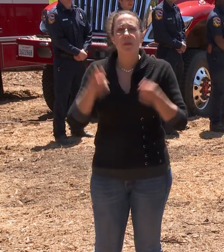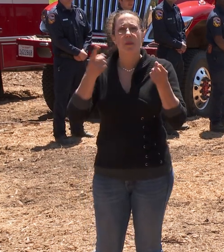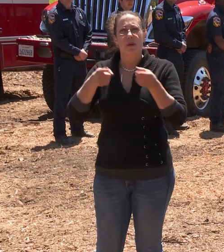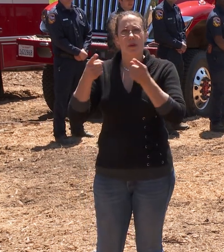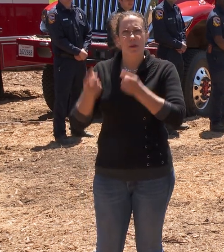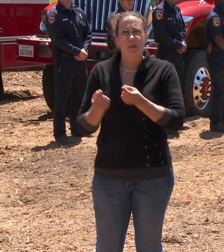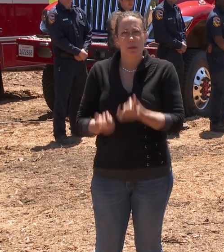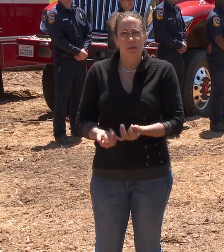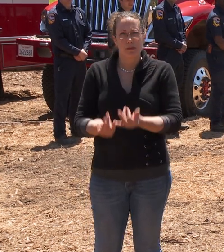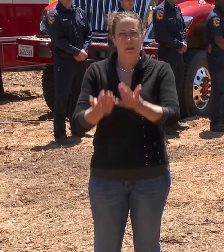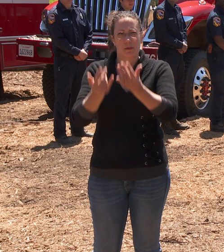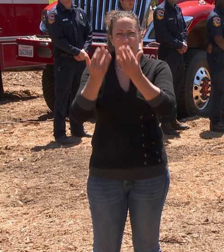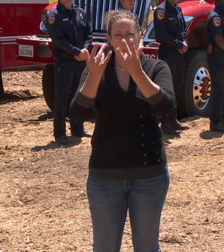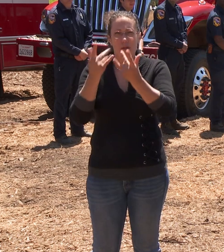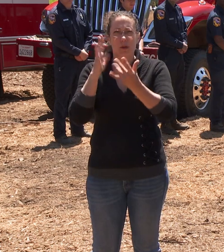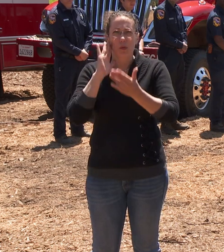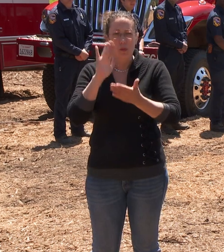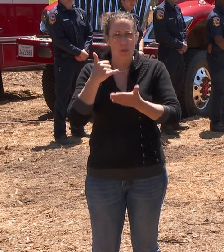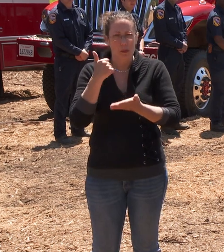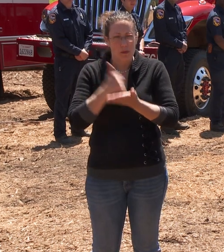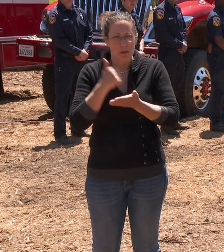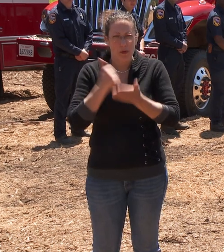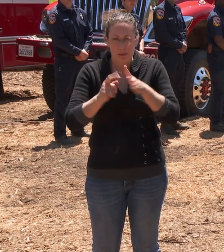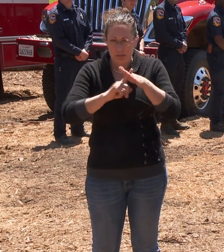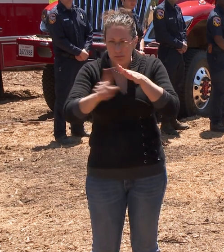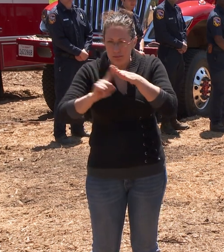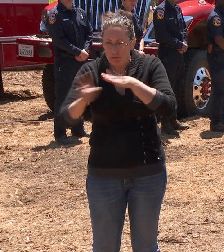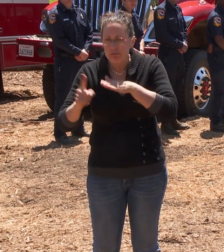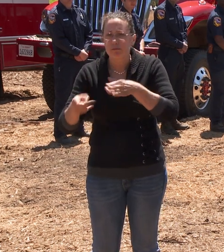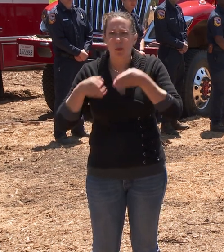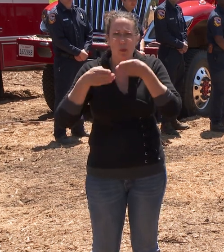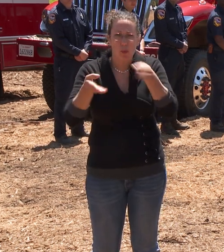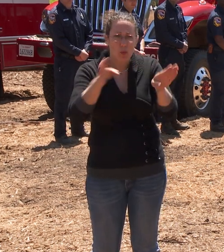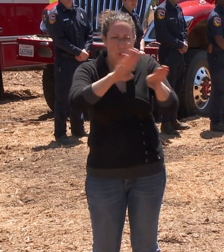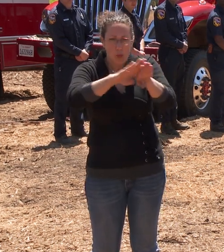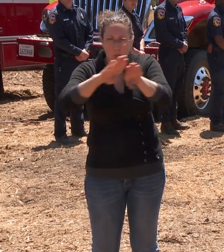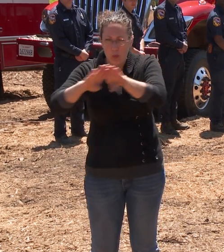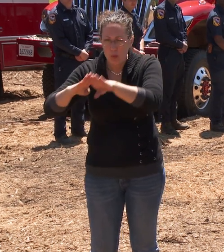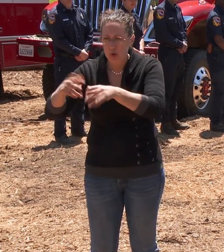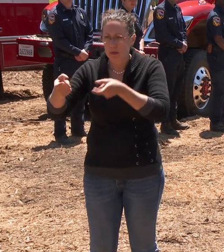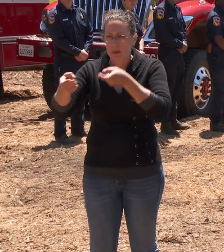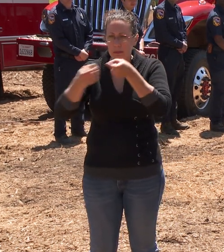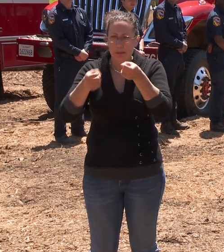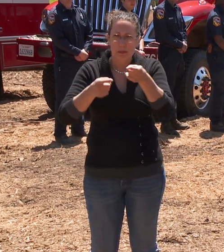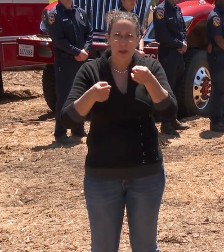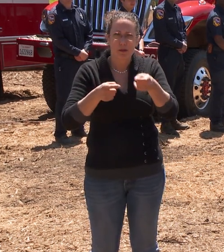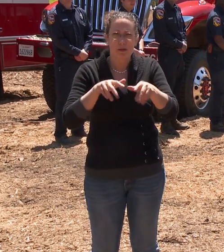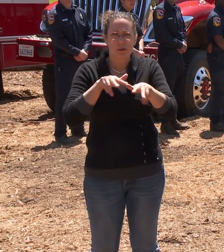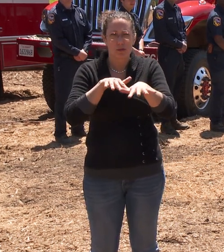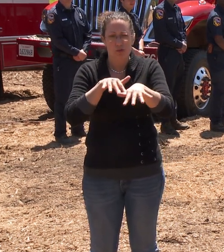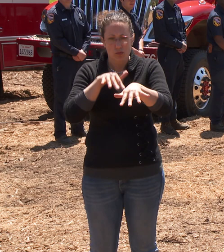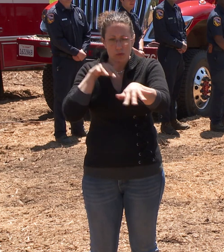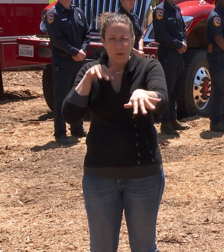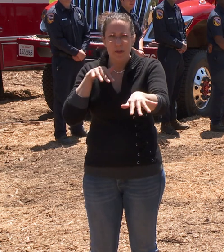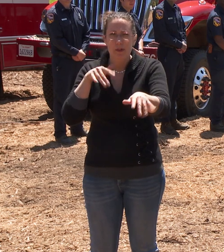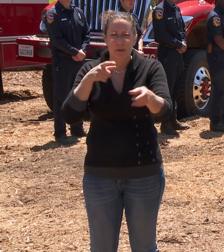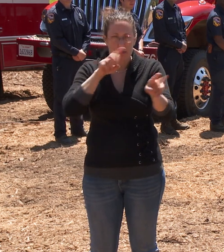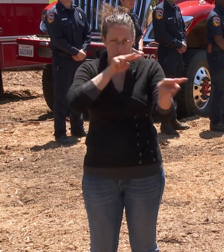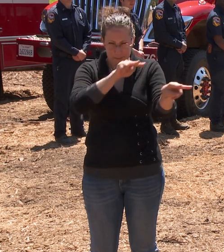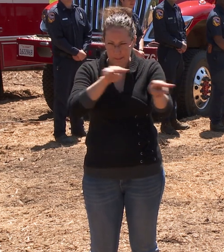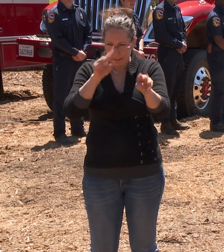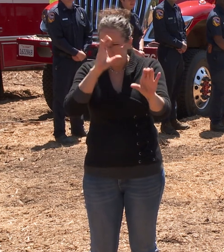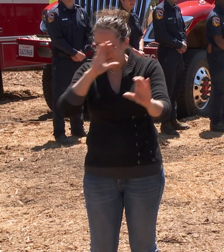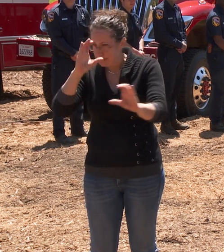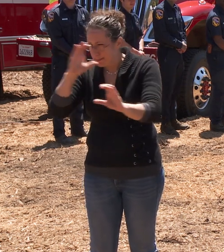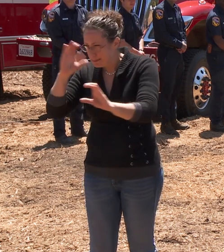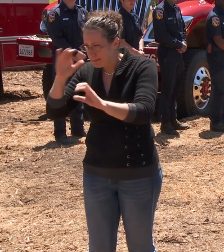CHP officers will aid in evacuations, oversee road closures, manage traffic, patrol affected zones, and